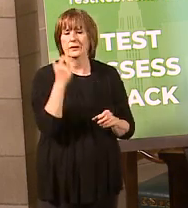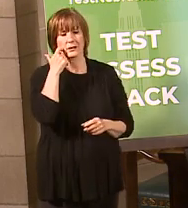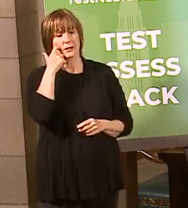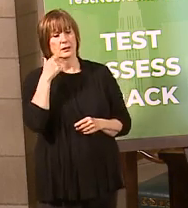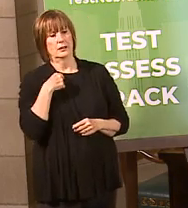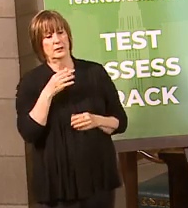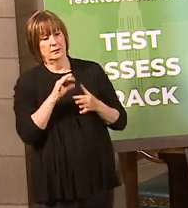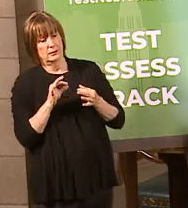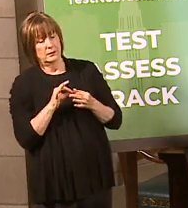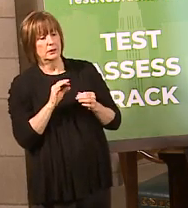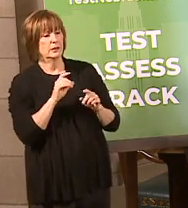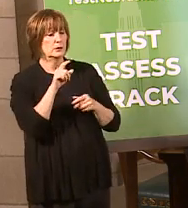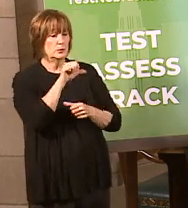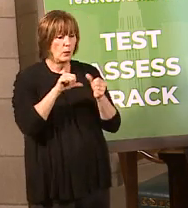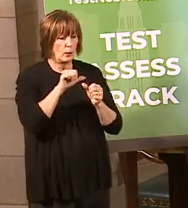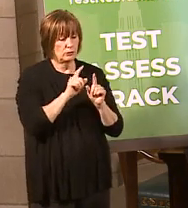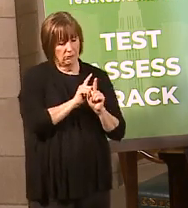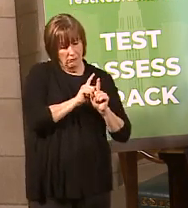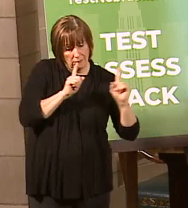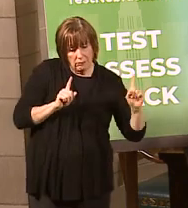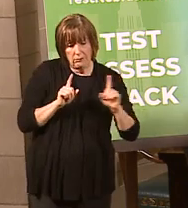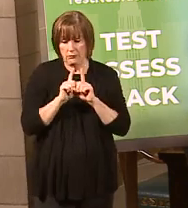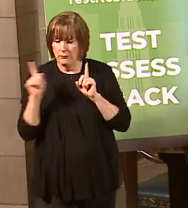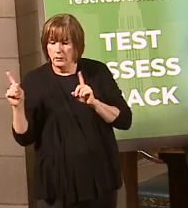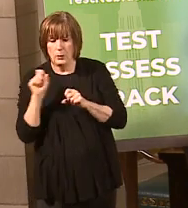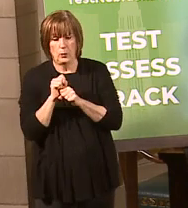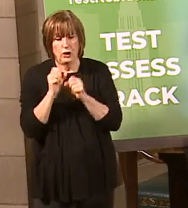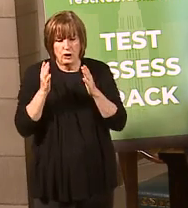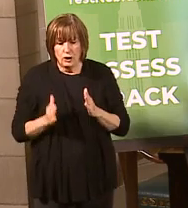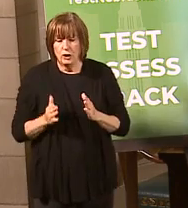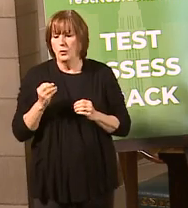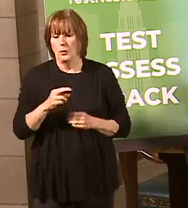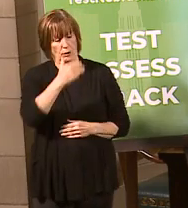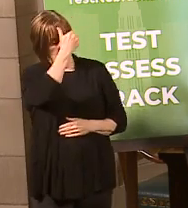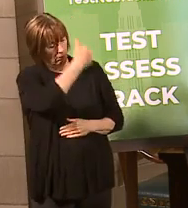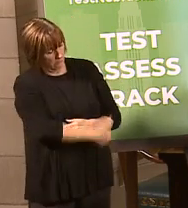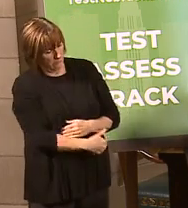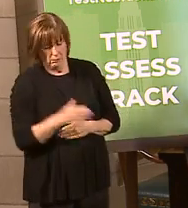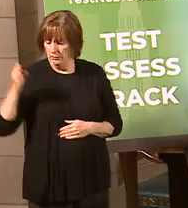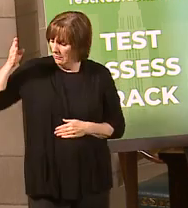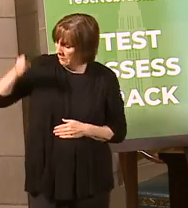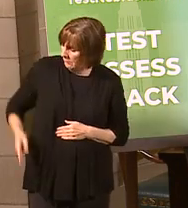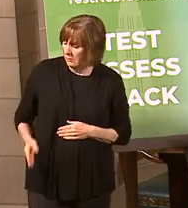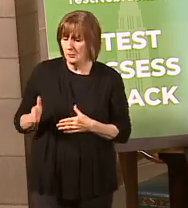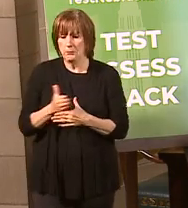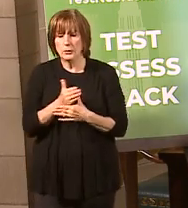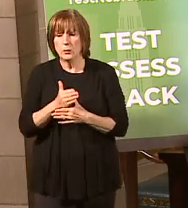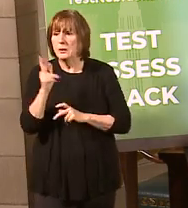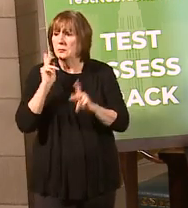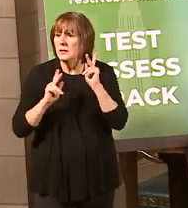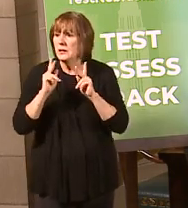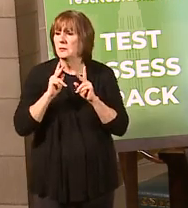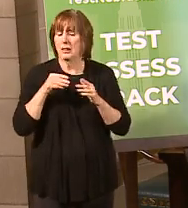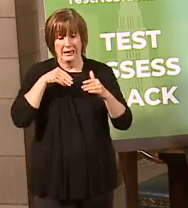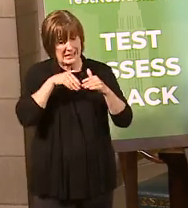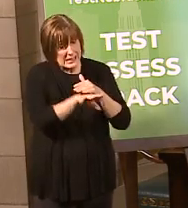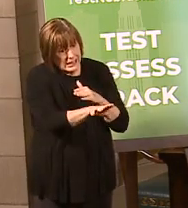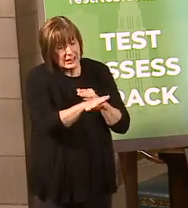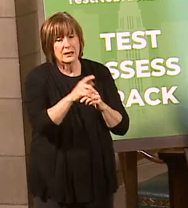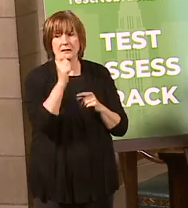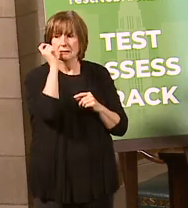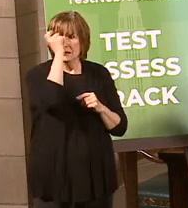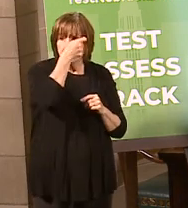social distancing, the steps they're doing to be able to put up barriers between workstations, taking temperatures of people coming in,